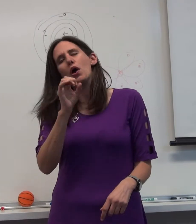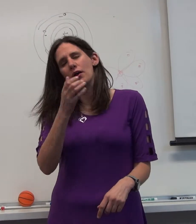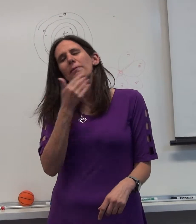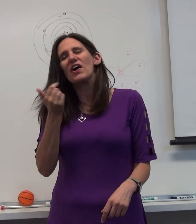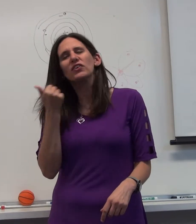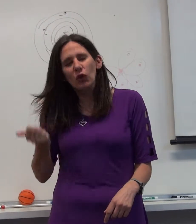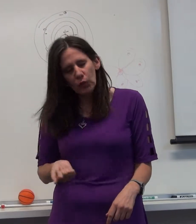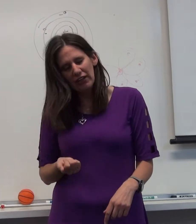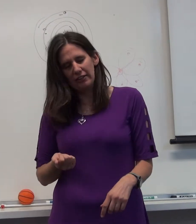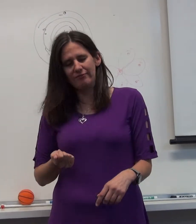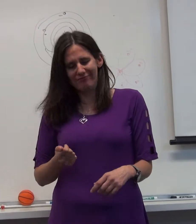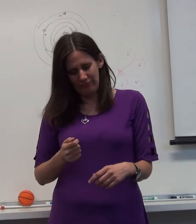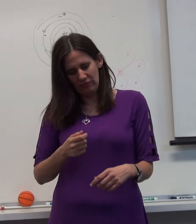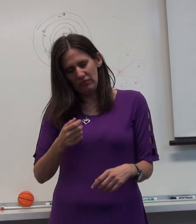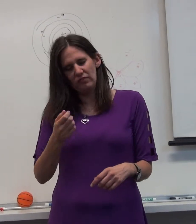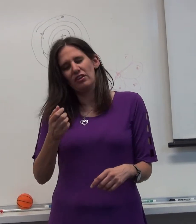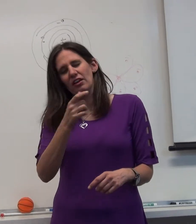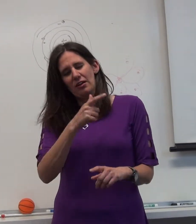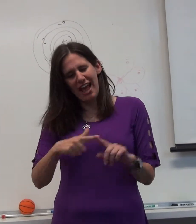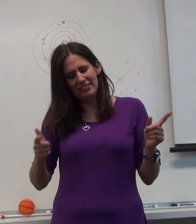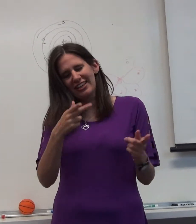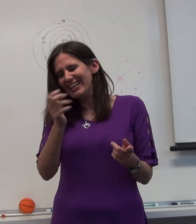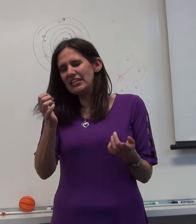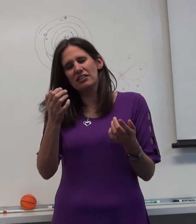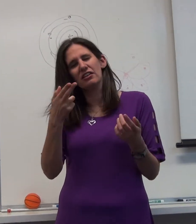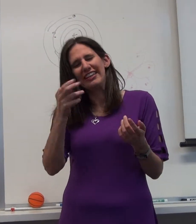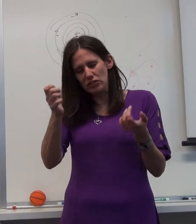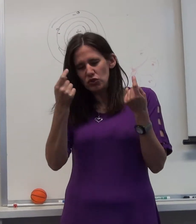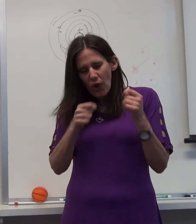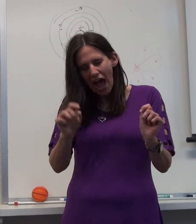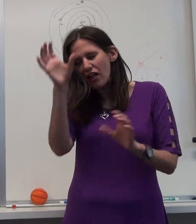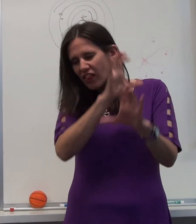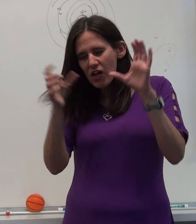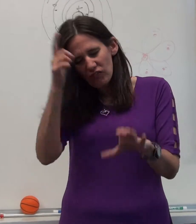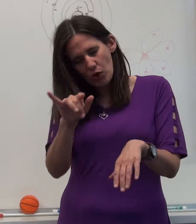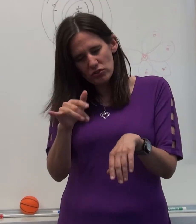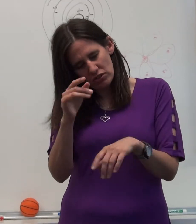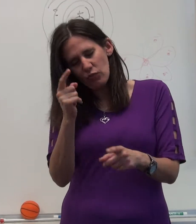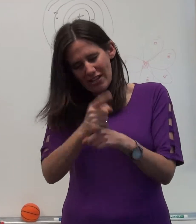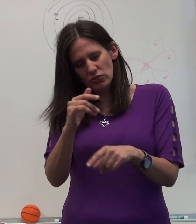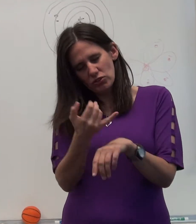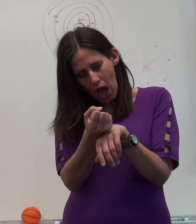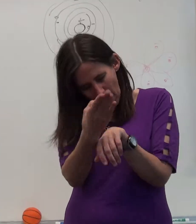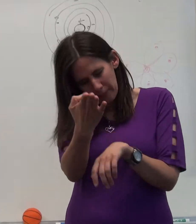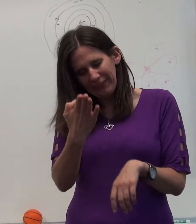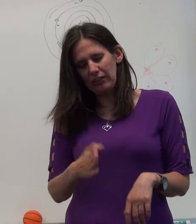And he's feeling better with his health. And he's trying to look for a great job.